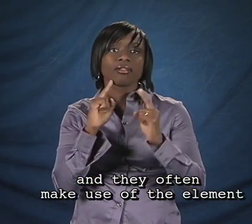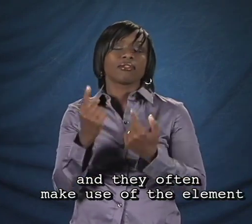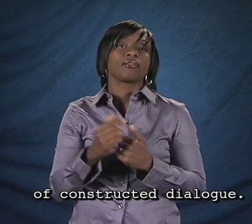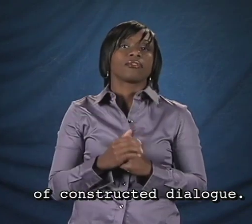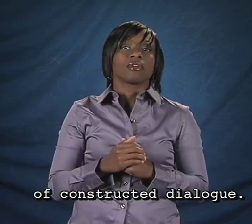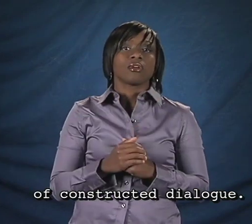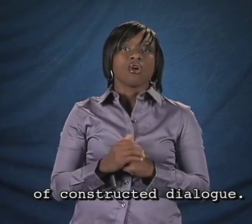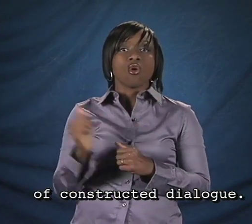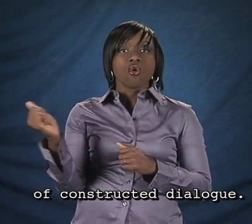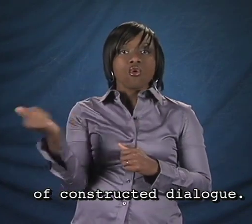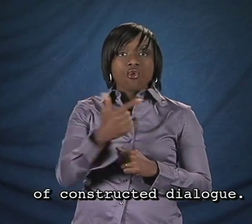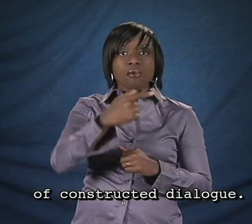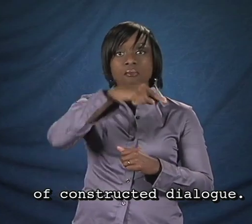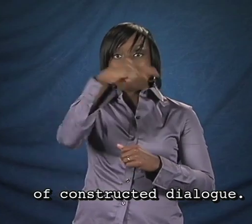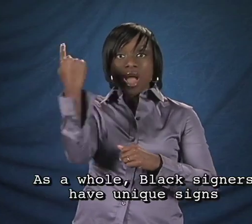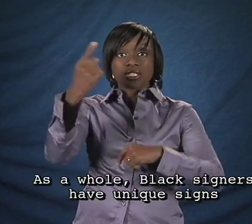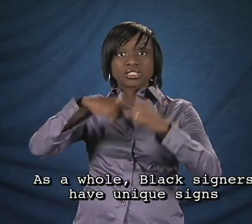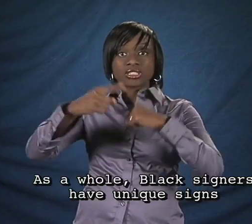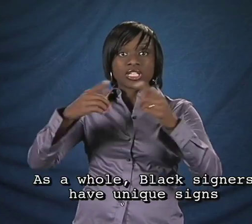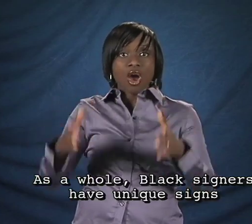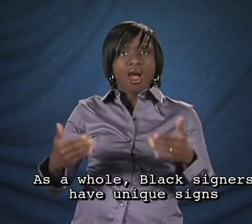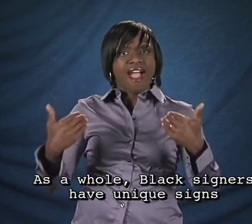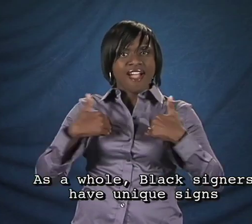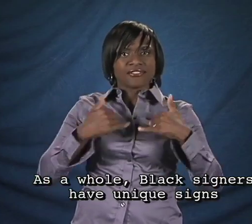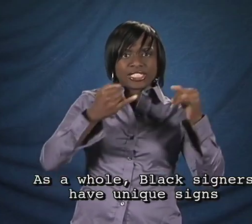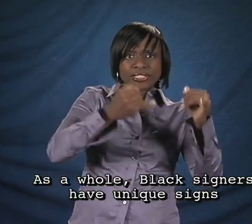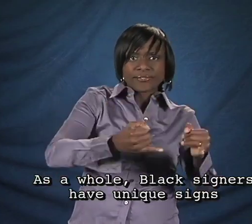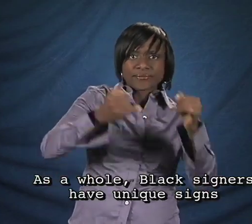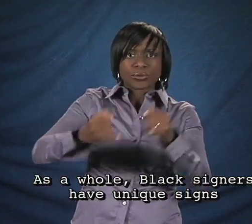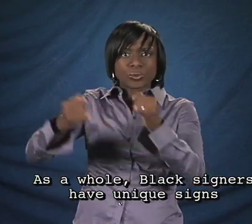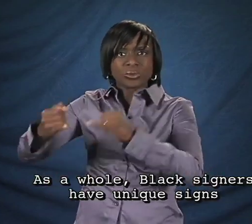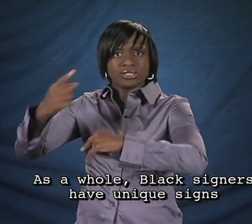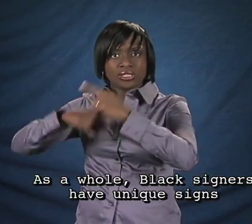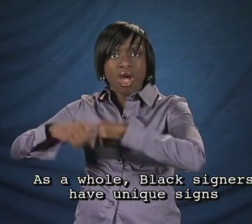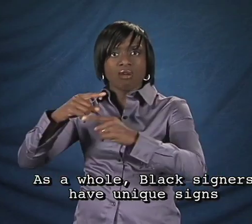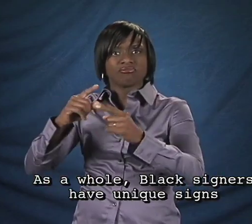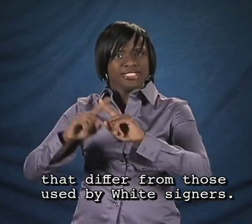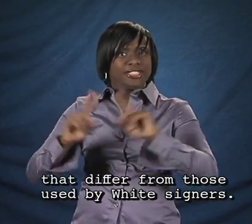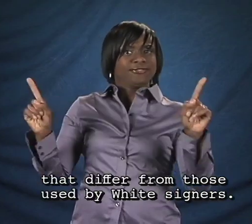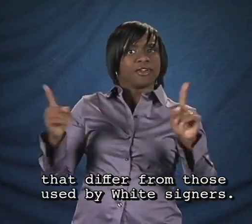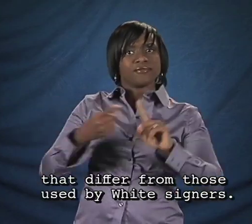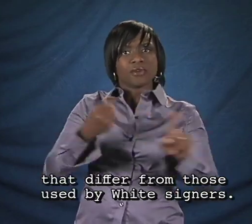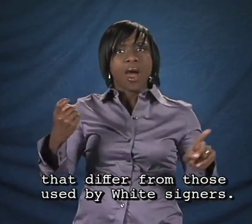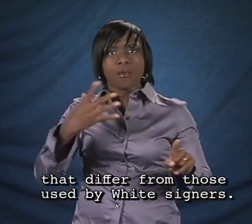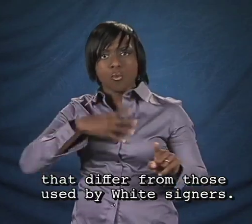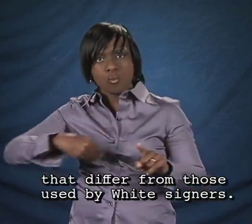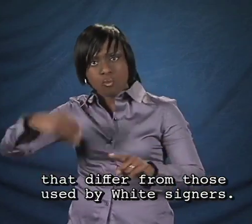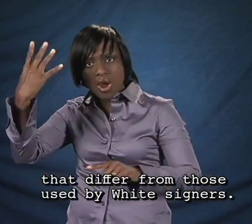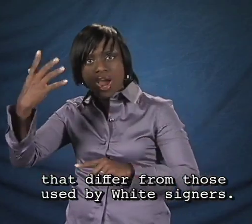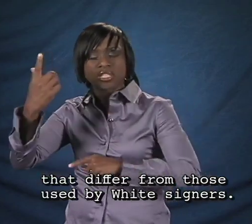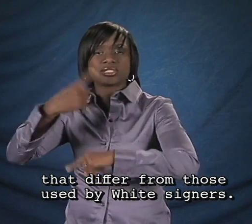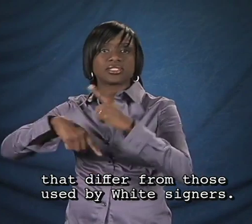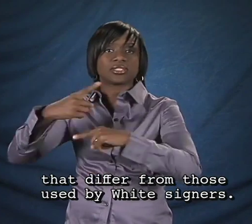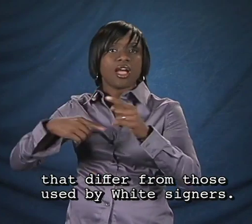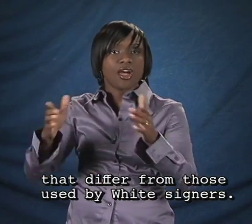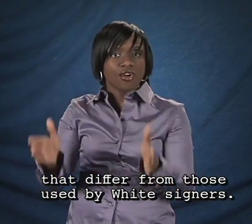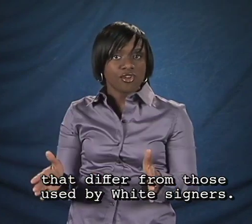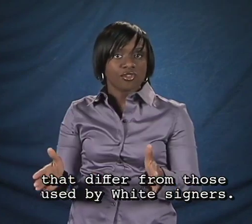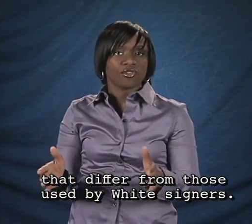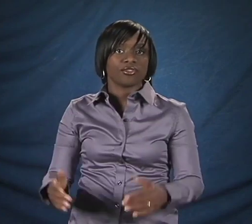of the element of constructed dialogue. As a whole, Black signers have unique signs that differ from those used by White signers.